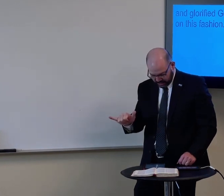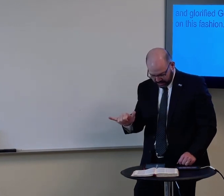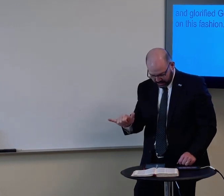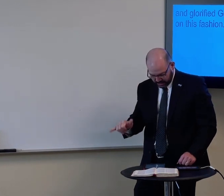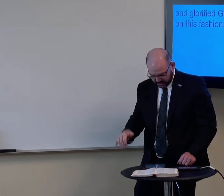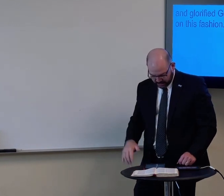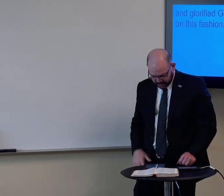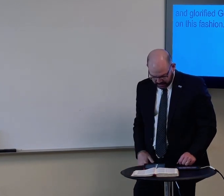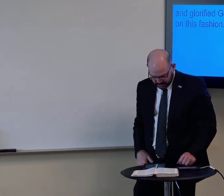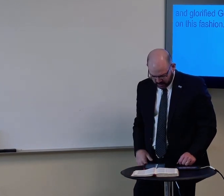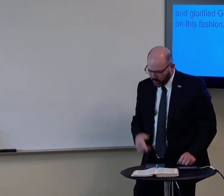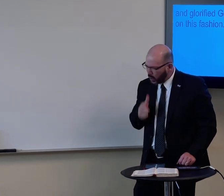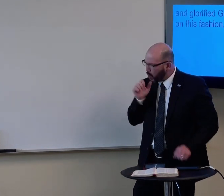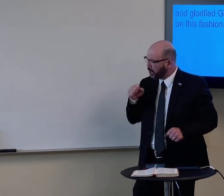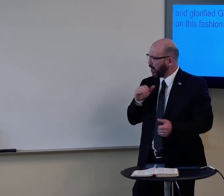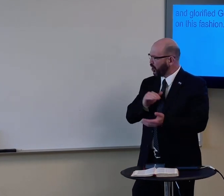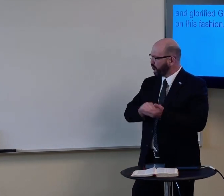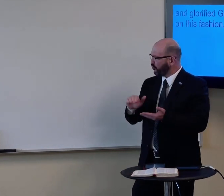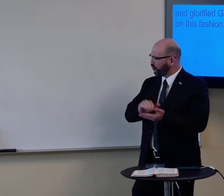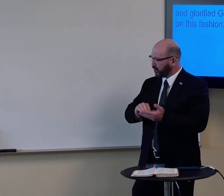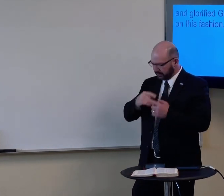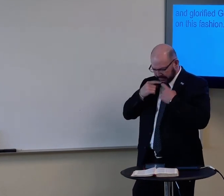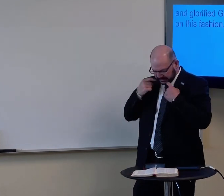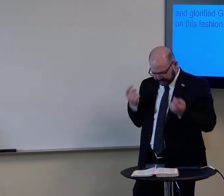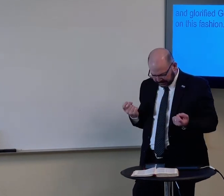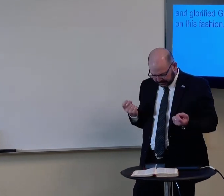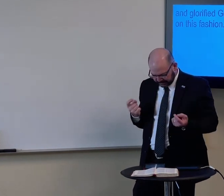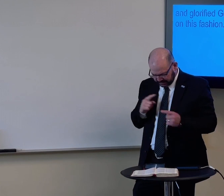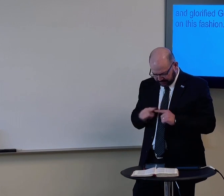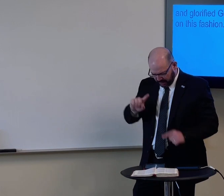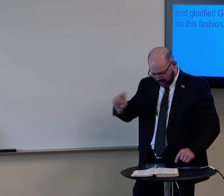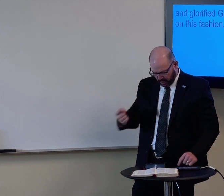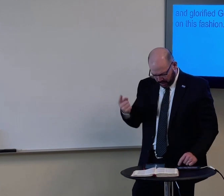And immediately, Rosie took his bed before them all. In so much, they were all amazed. glorified.